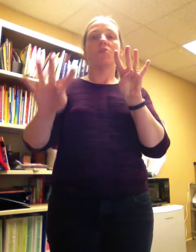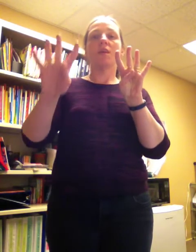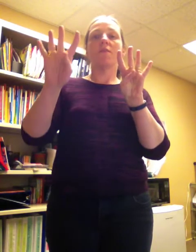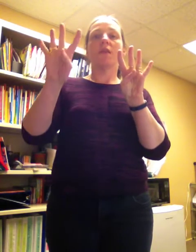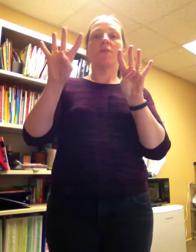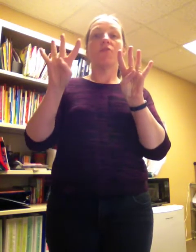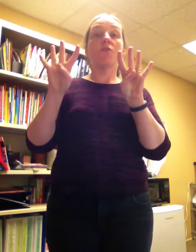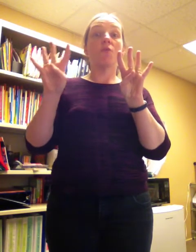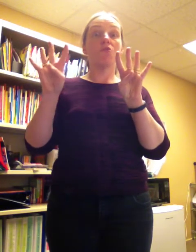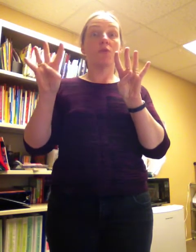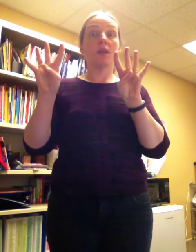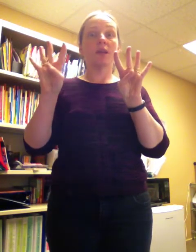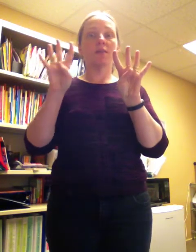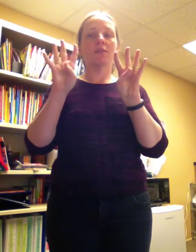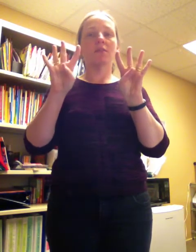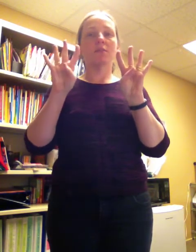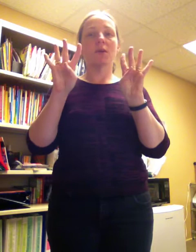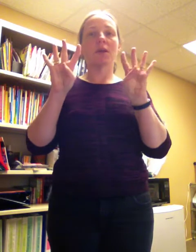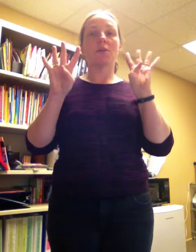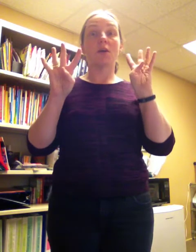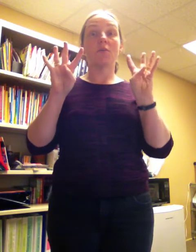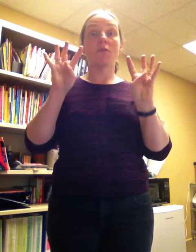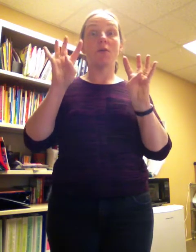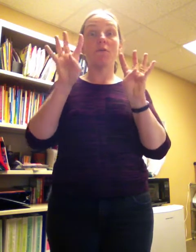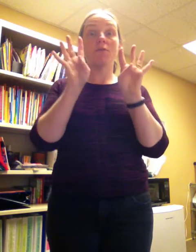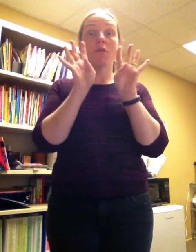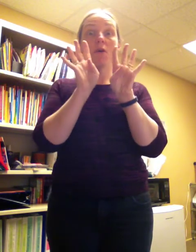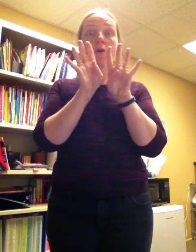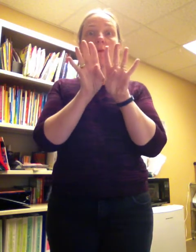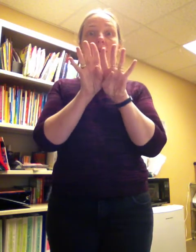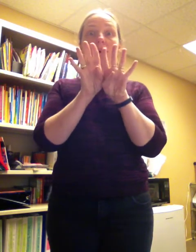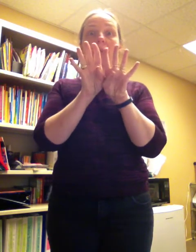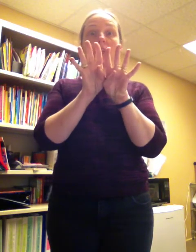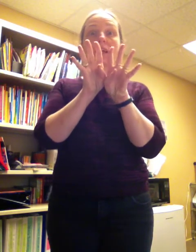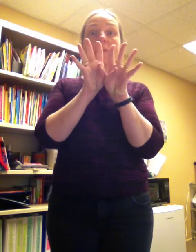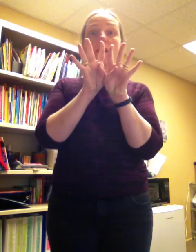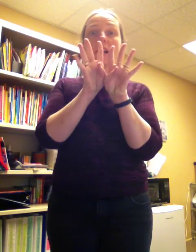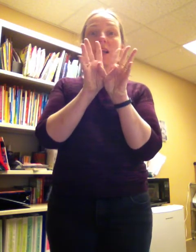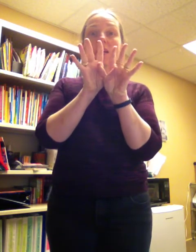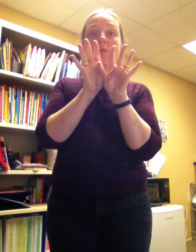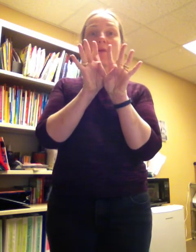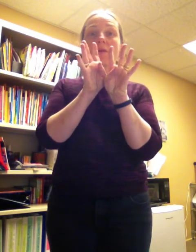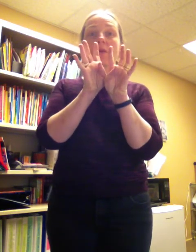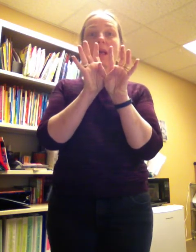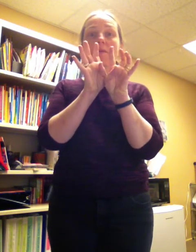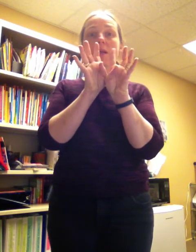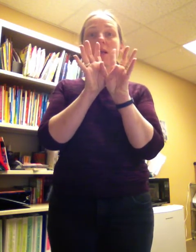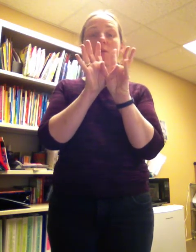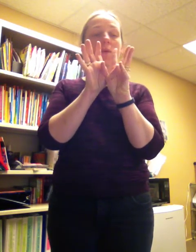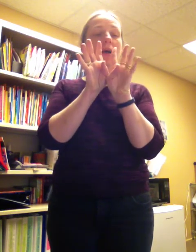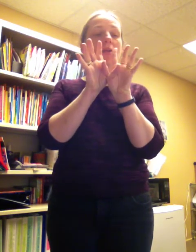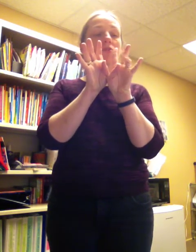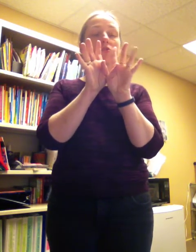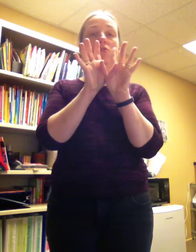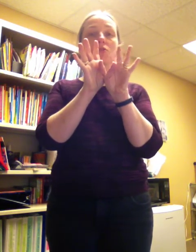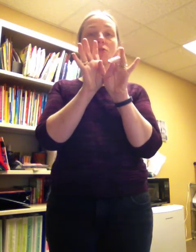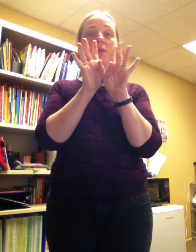should have another four joining us. So we're going to go four and four, we're doubling it, and we're going to equal how many? One, two, three,